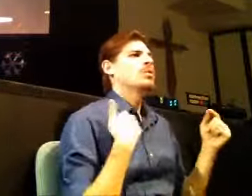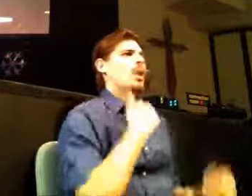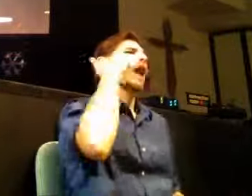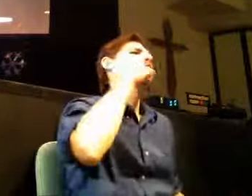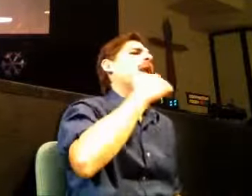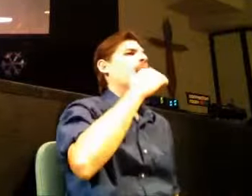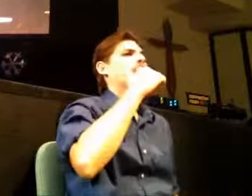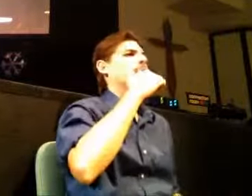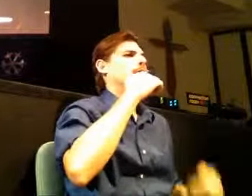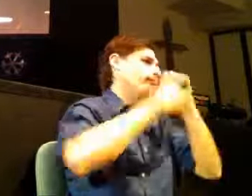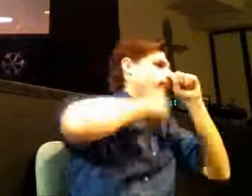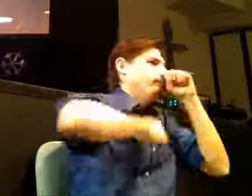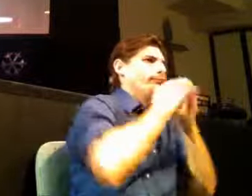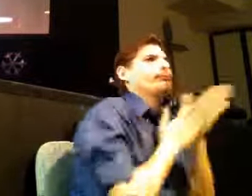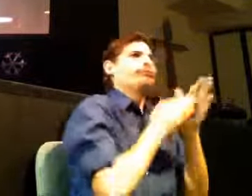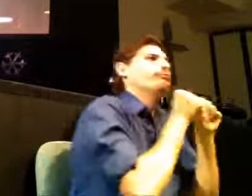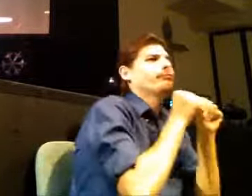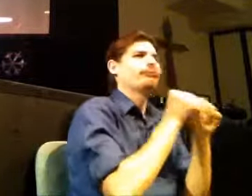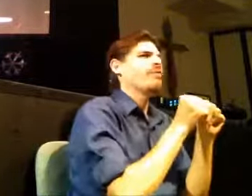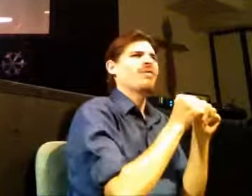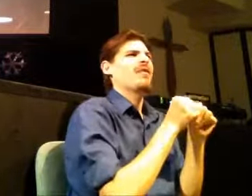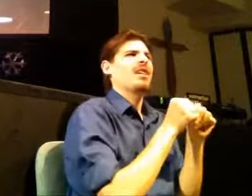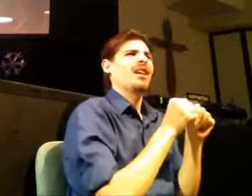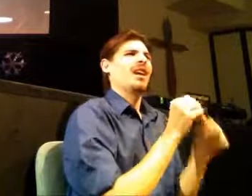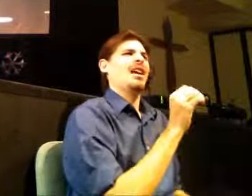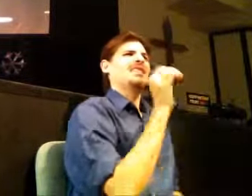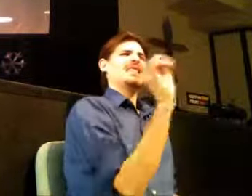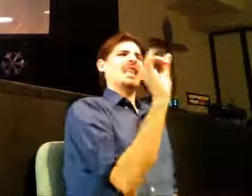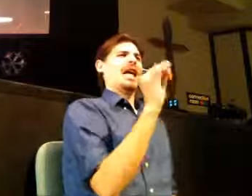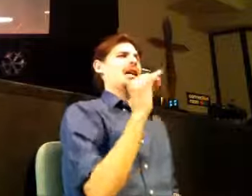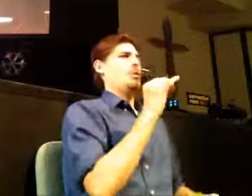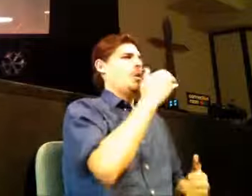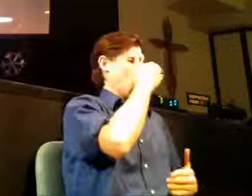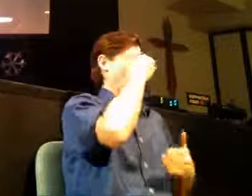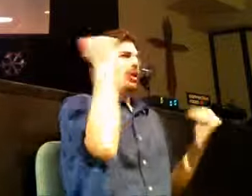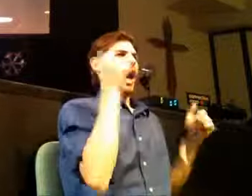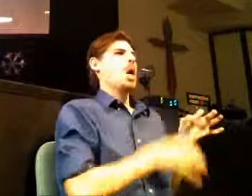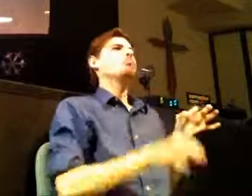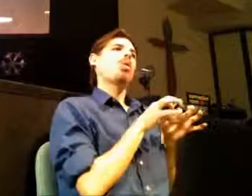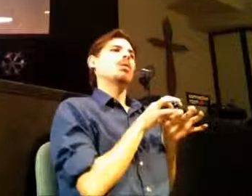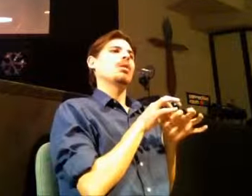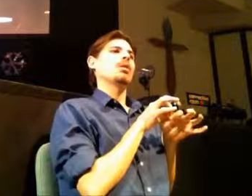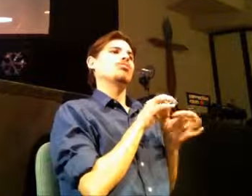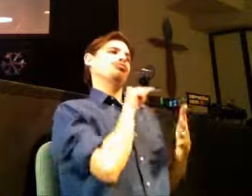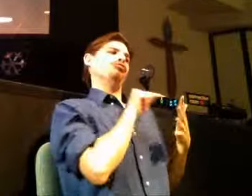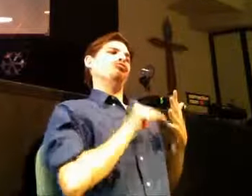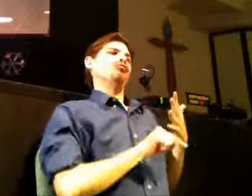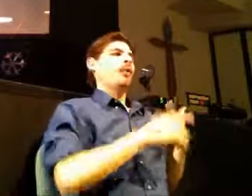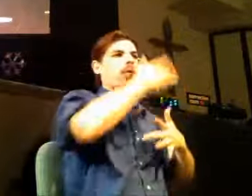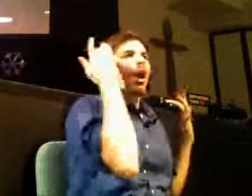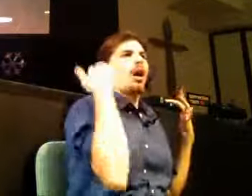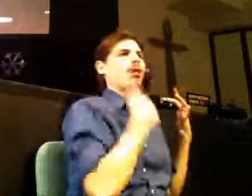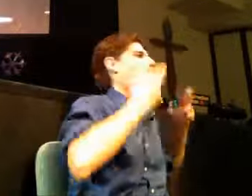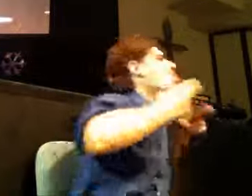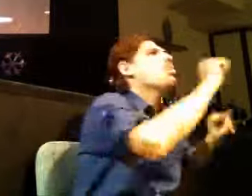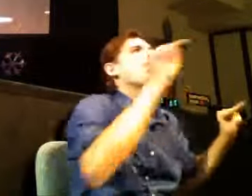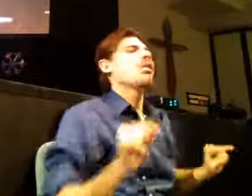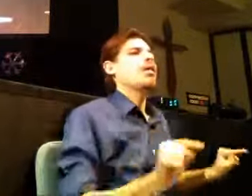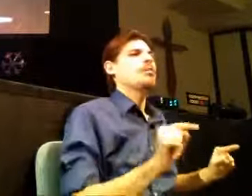in life every single day but often times it's as if we have forgotten what's most important because we live these kind of hurry exhausted lives and you see it in our culture